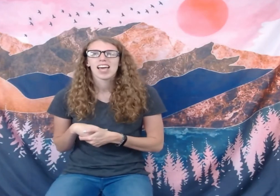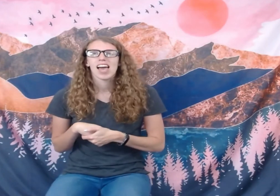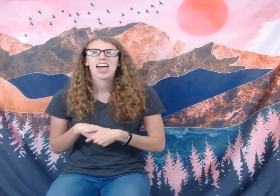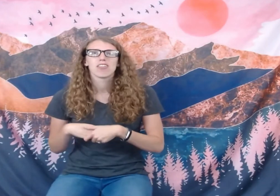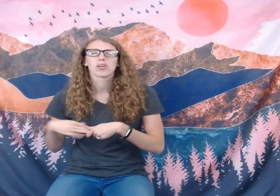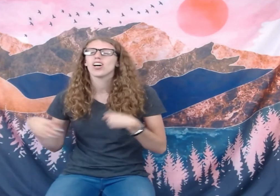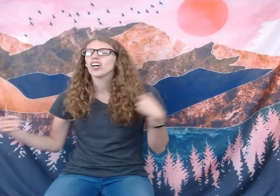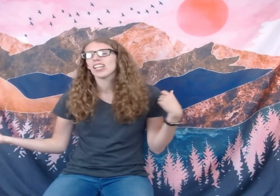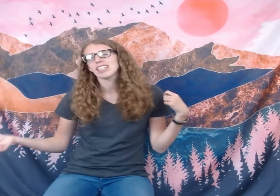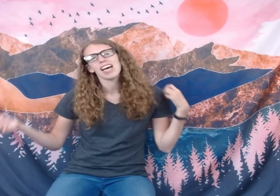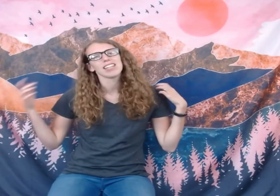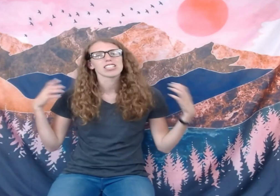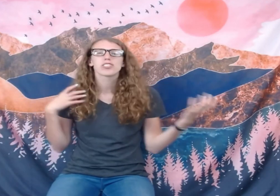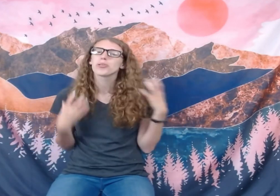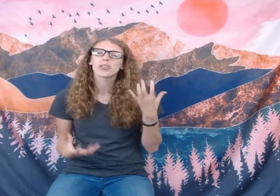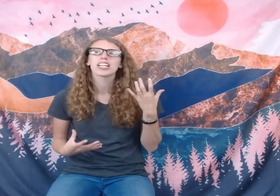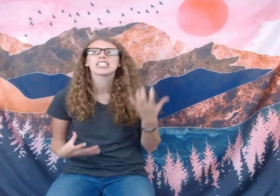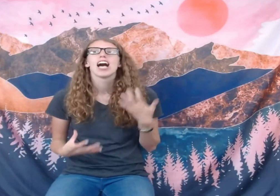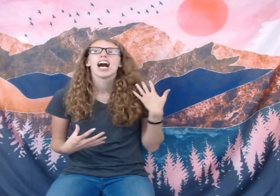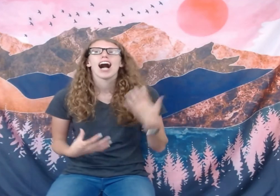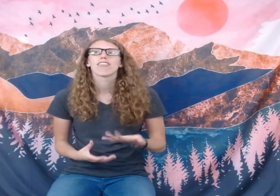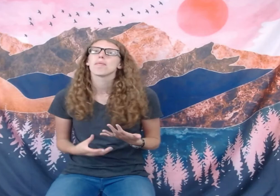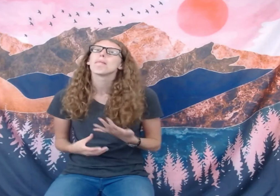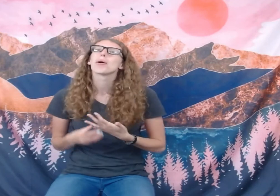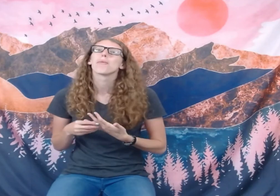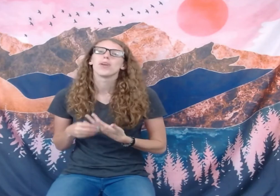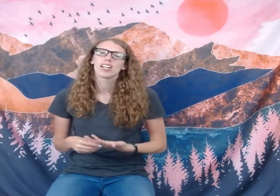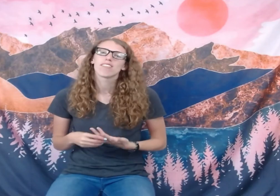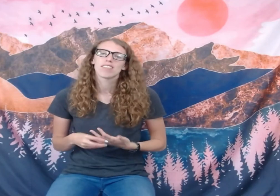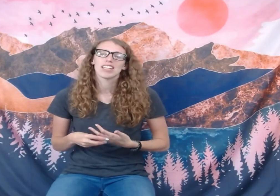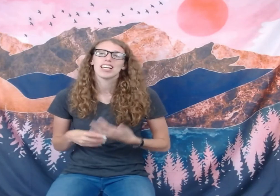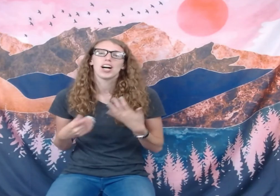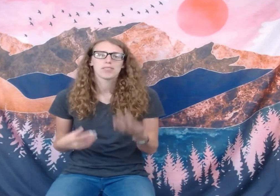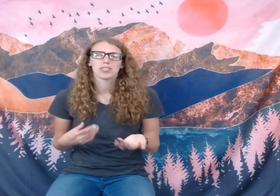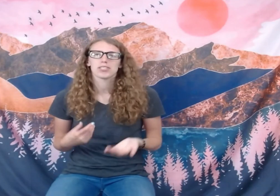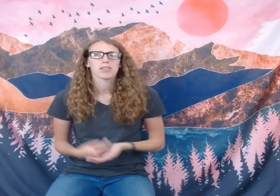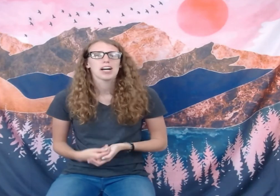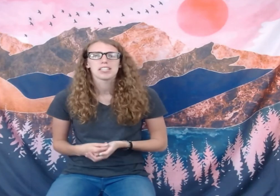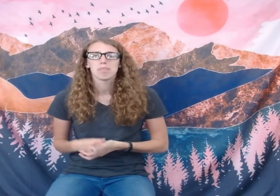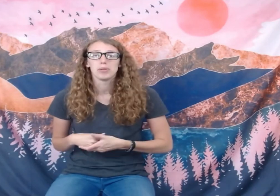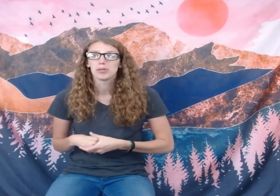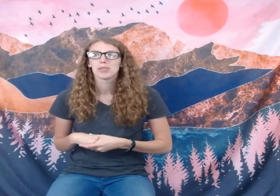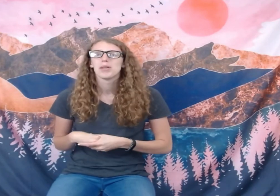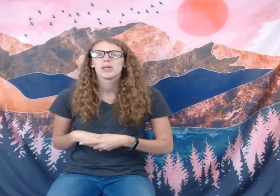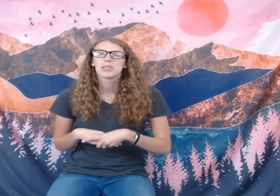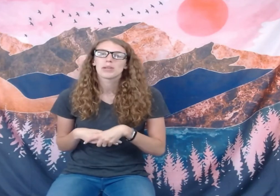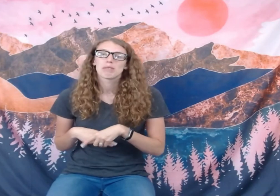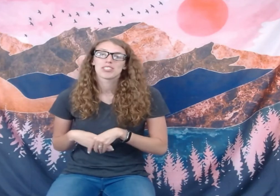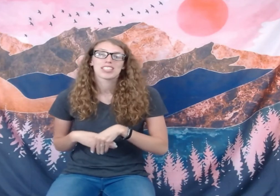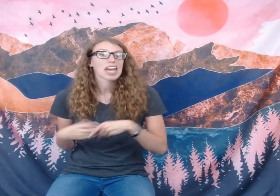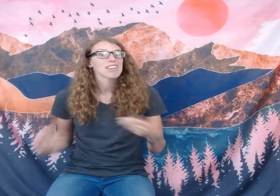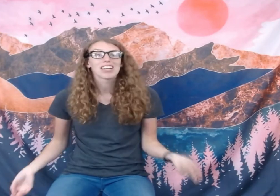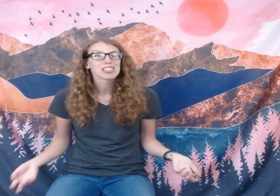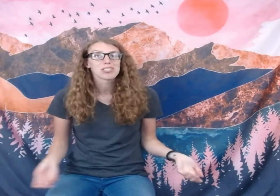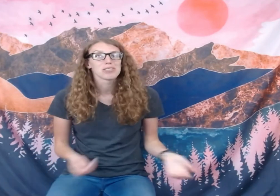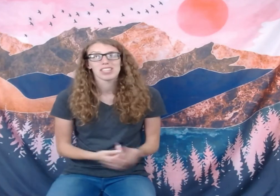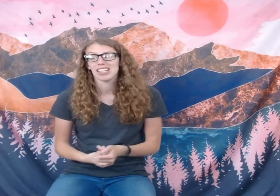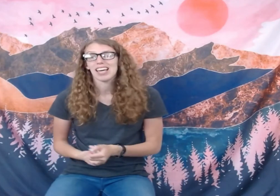And we're all like telling stories. I remember one of the officers forgot his boots so he was just caving in the shoes that he